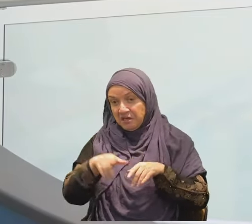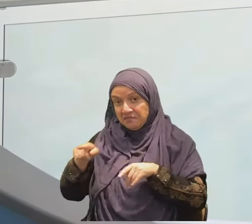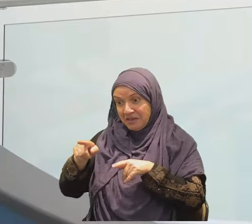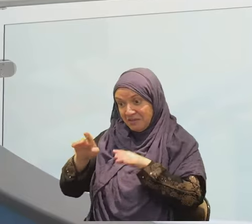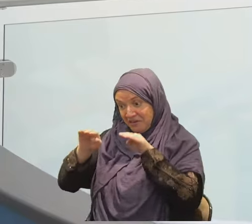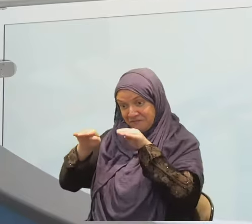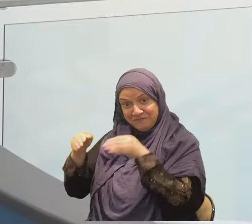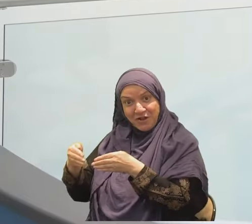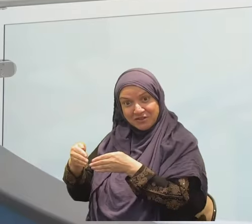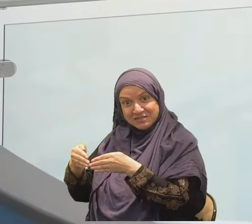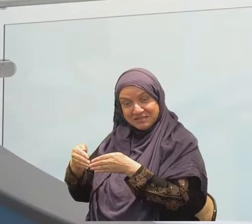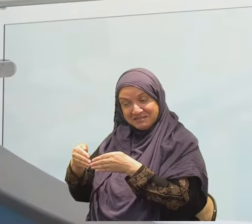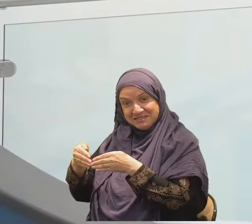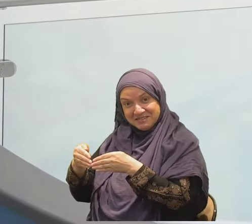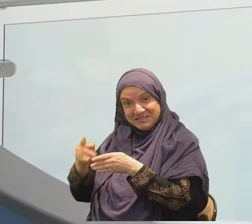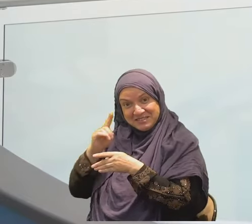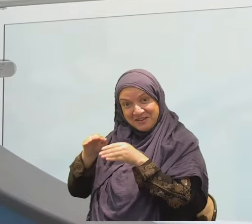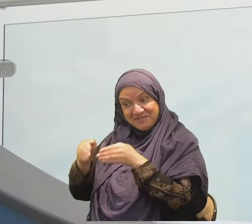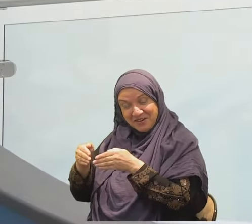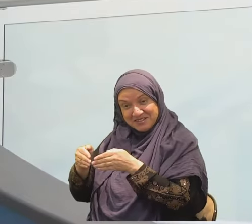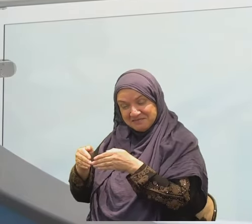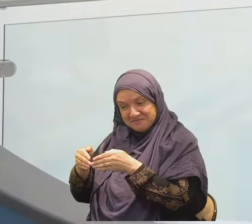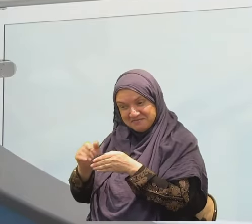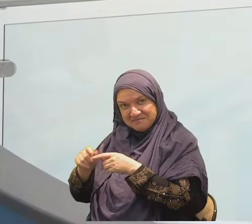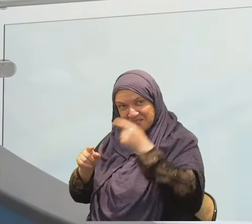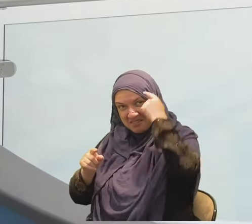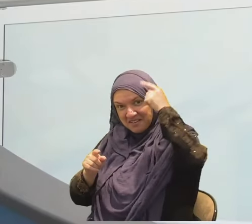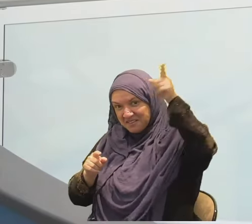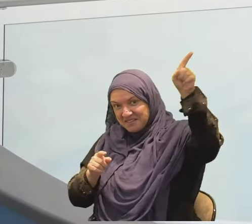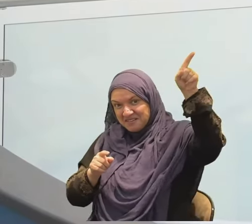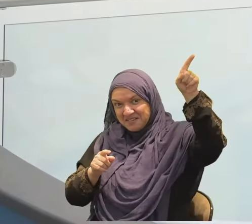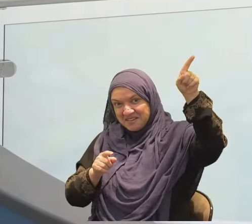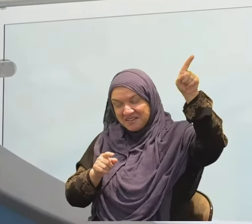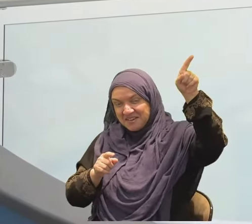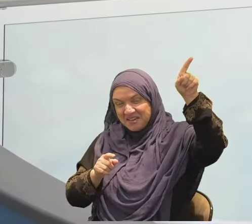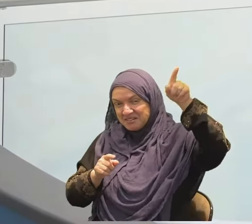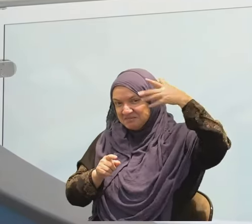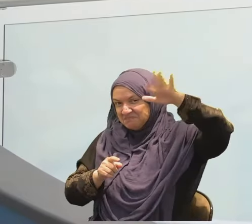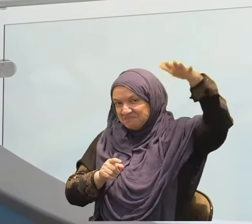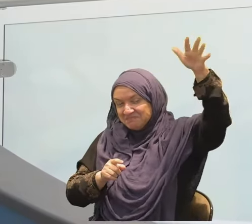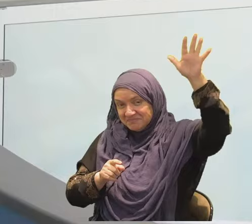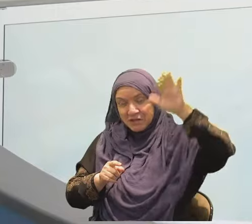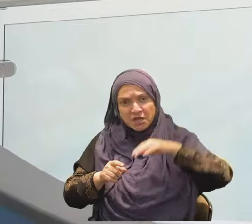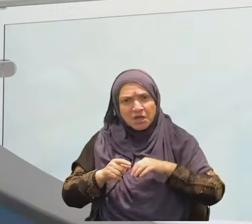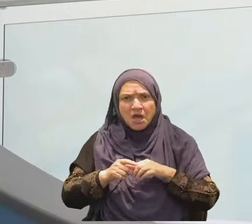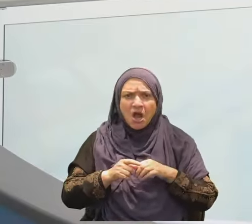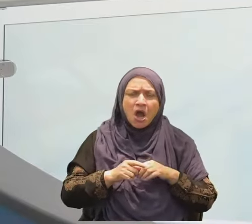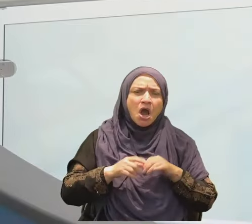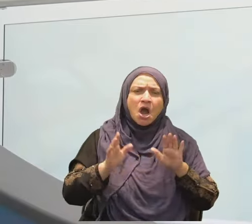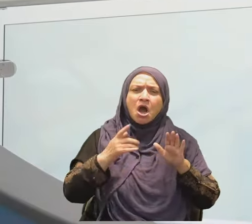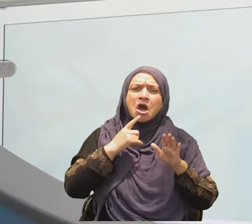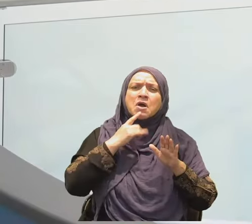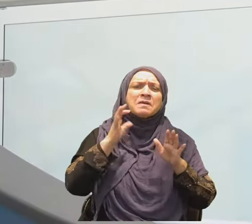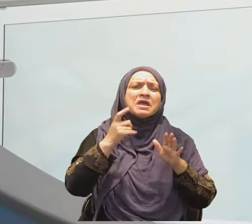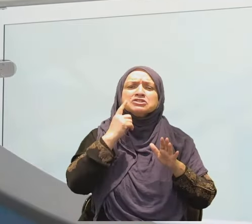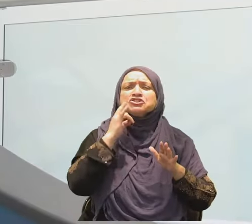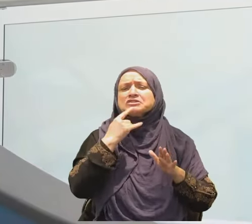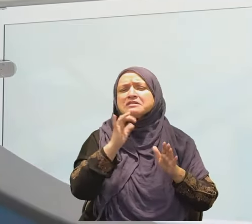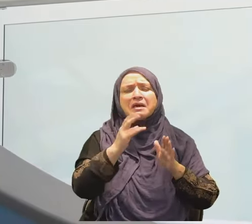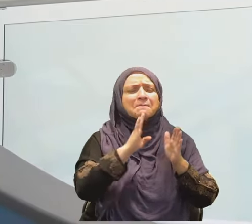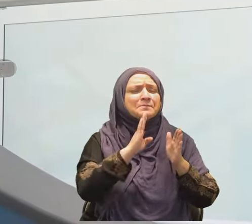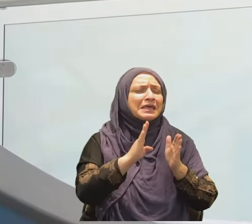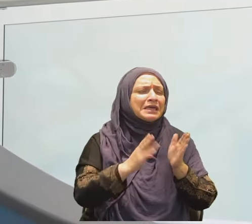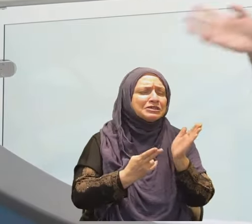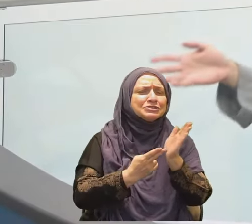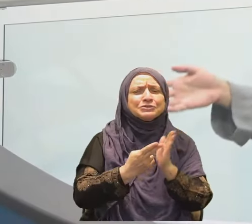that be true to yourself means you are not giving any regard to any higher moral authority, including God, including religion, including toxic